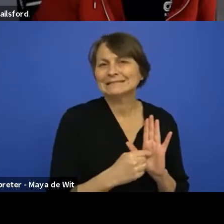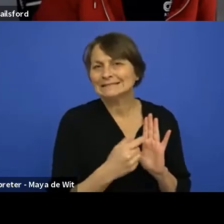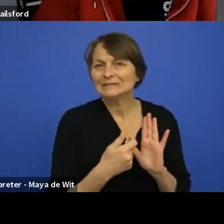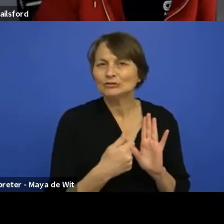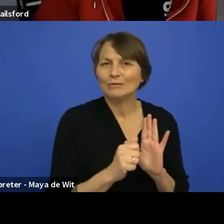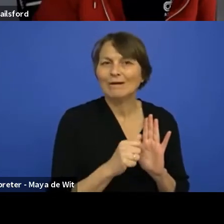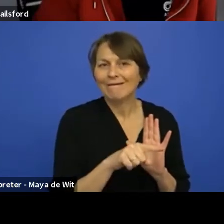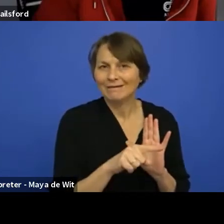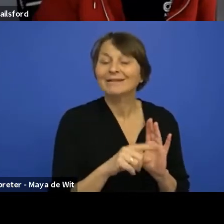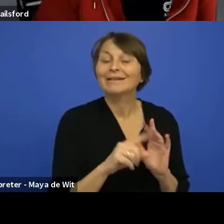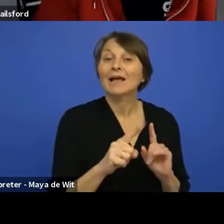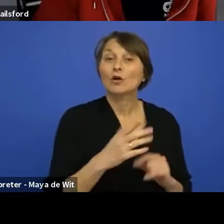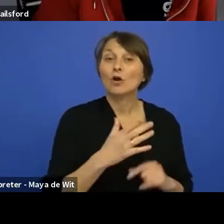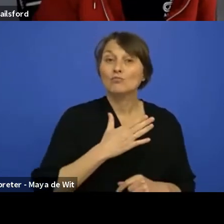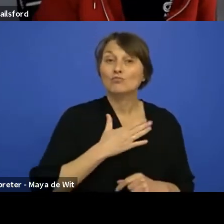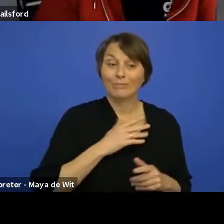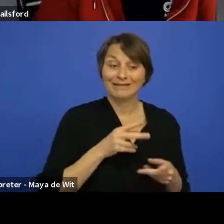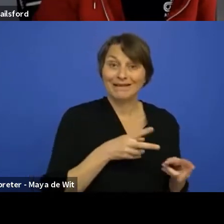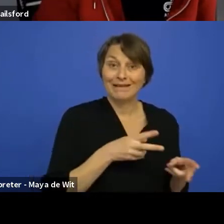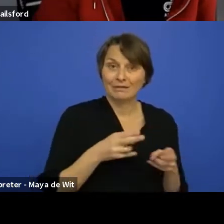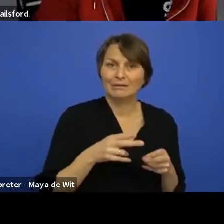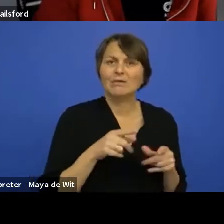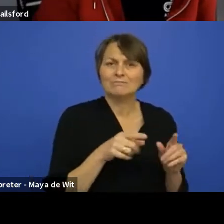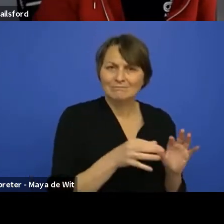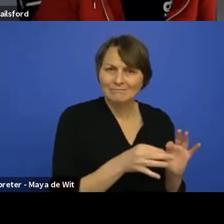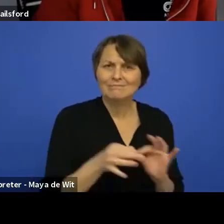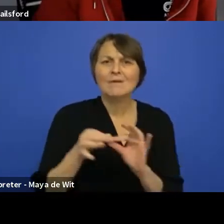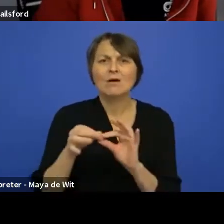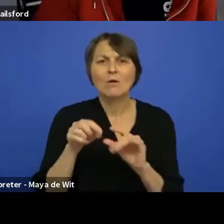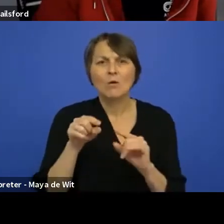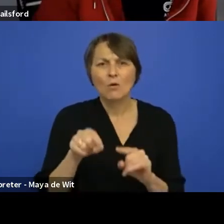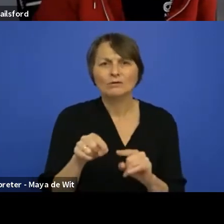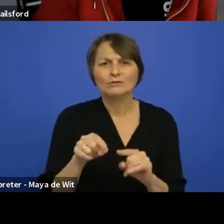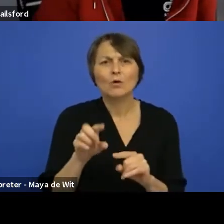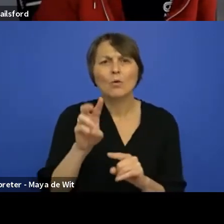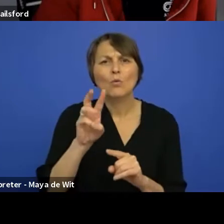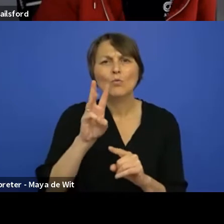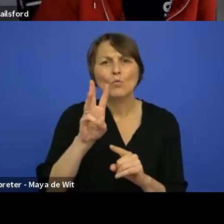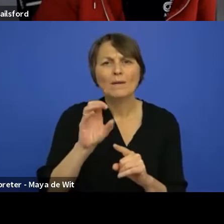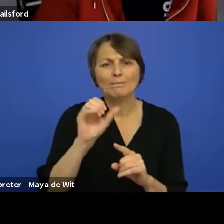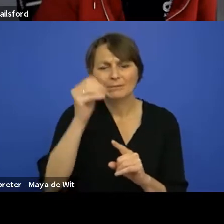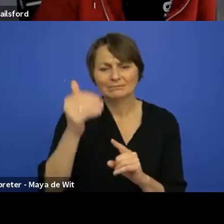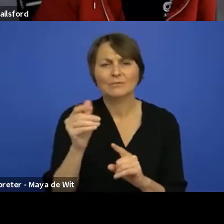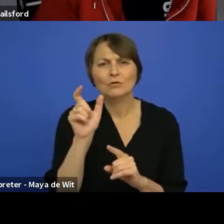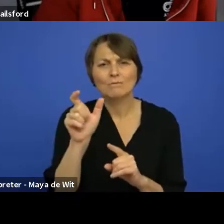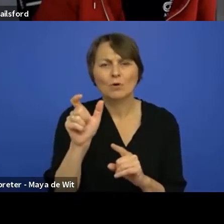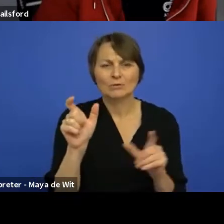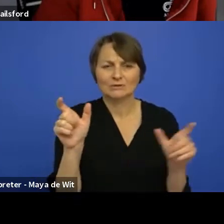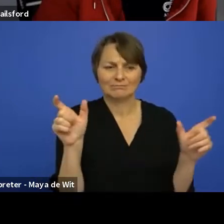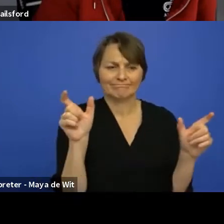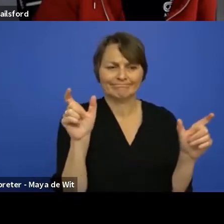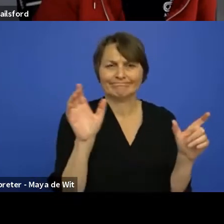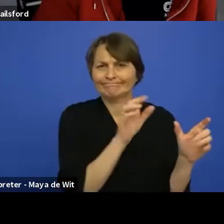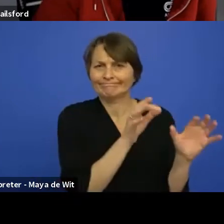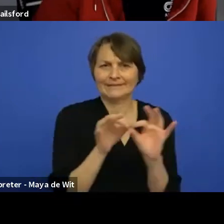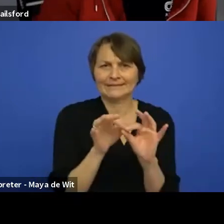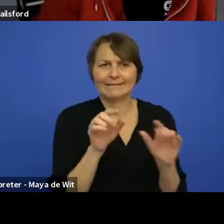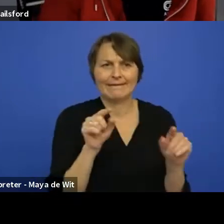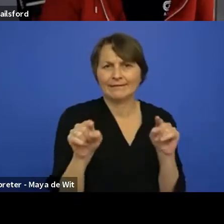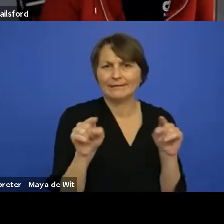uh, because anything, any framework can build a web component, uh, and it's just like whatever framework we choose can